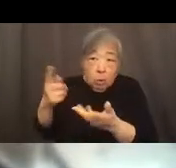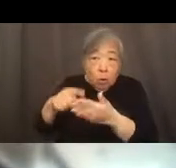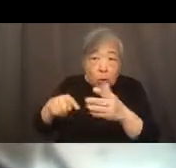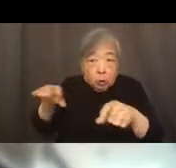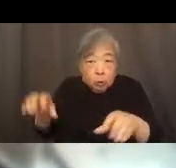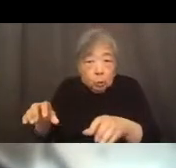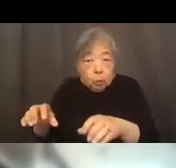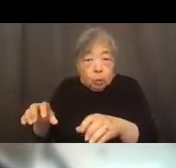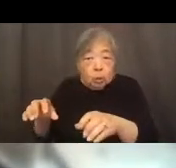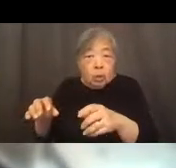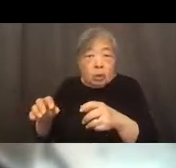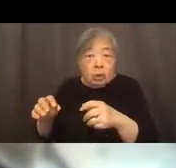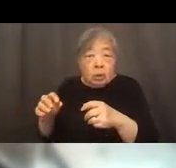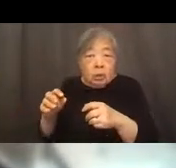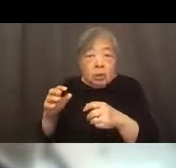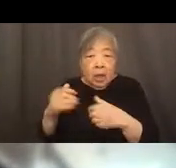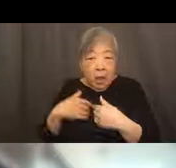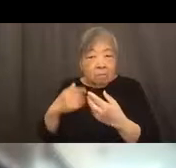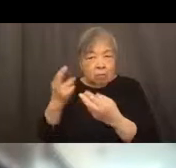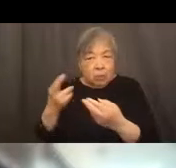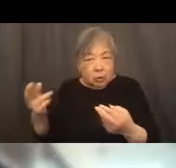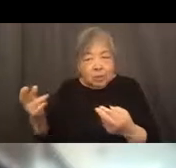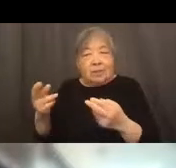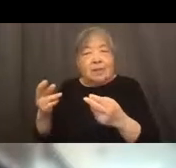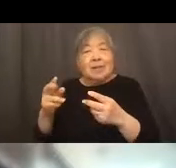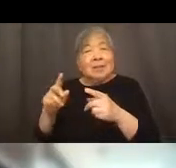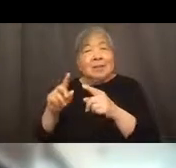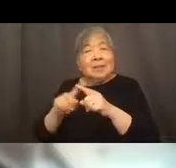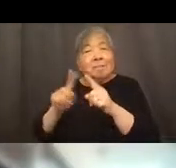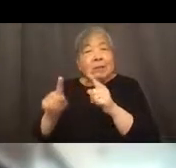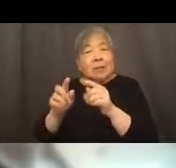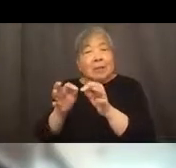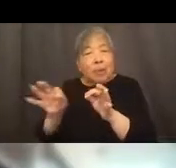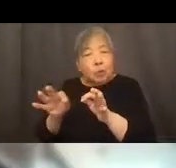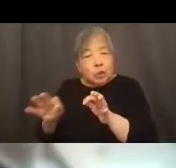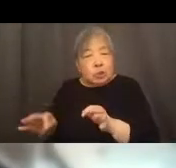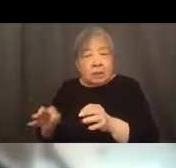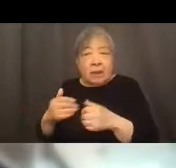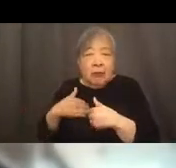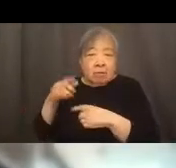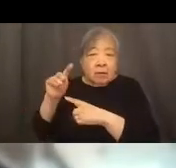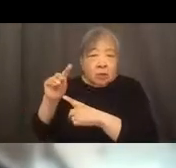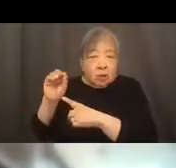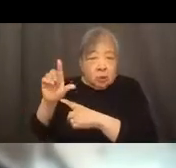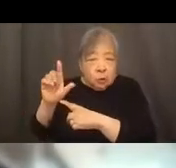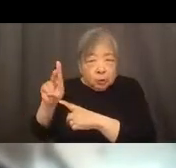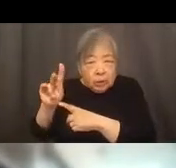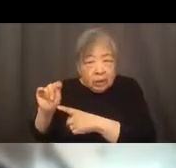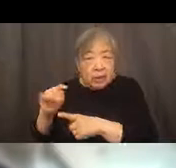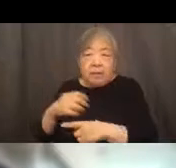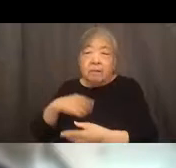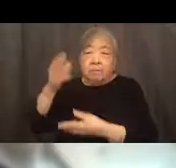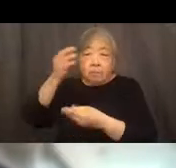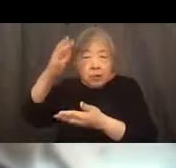have, uh, resources in 13 different languages, toolkit, flyers, information sheet. So I encourage folks to,